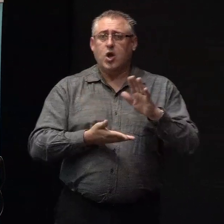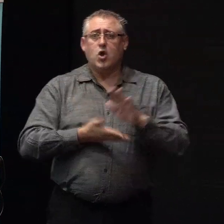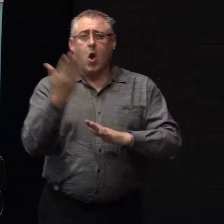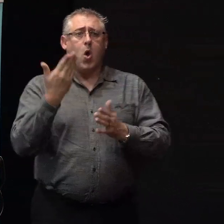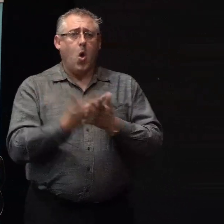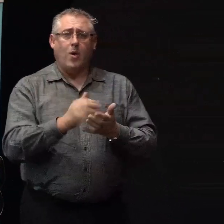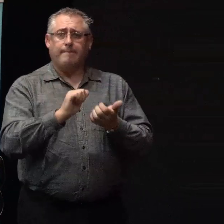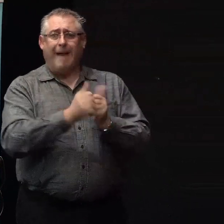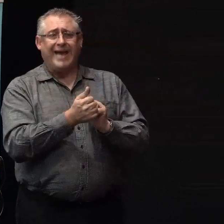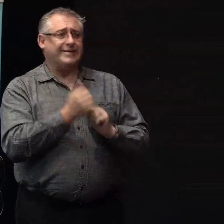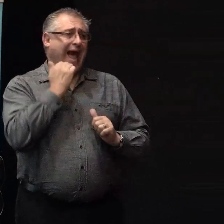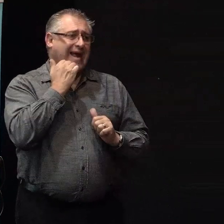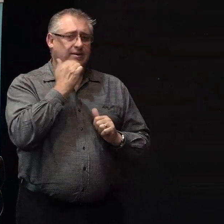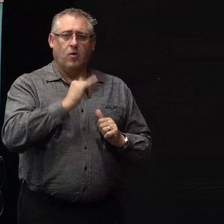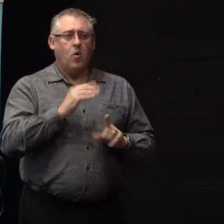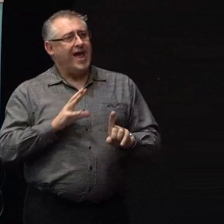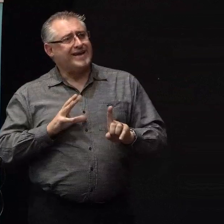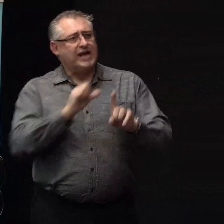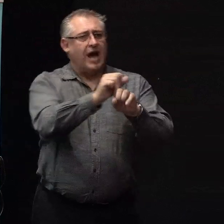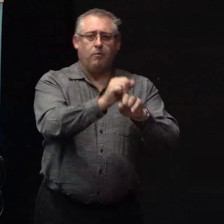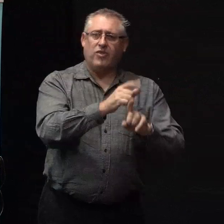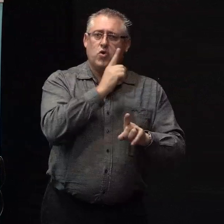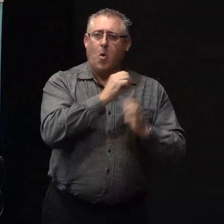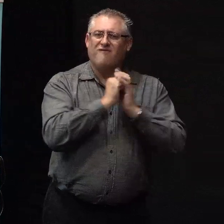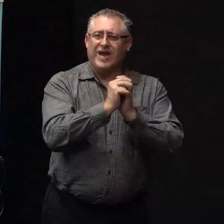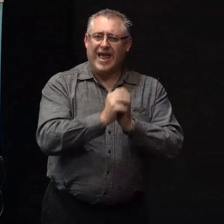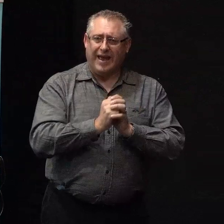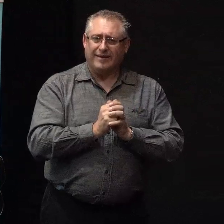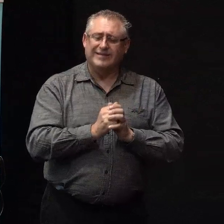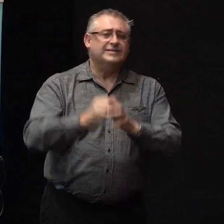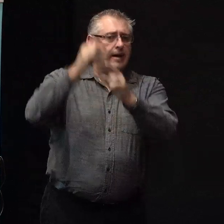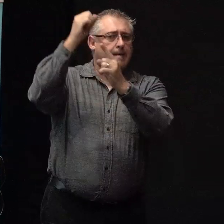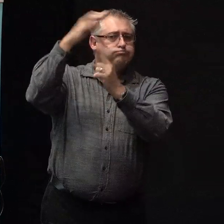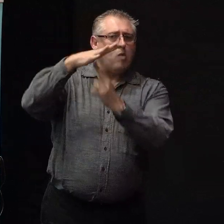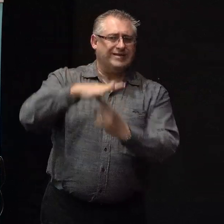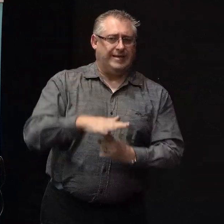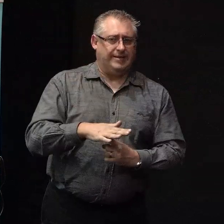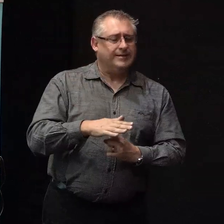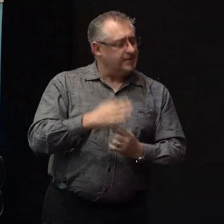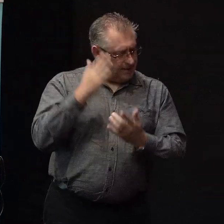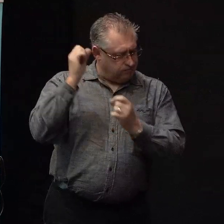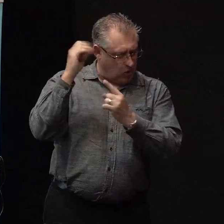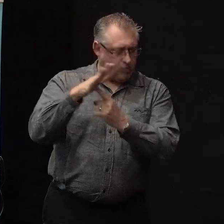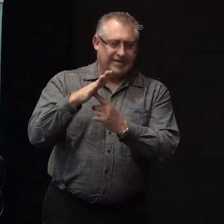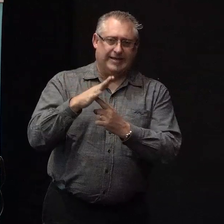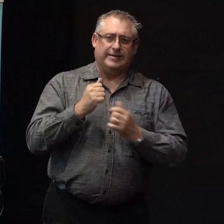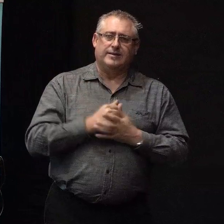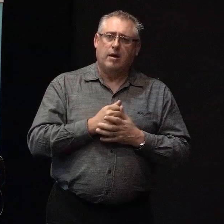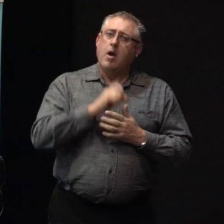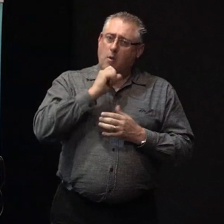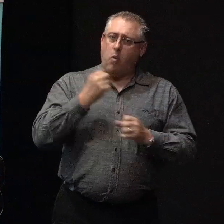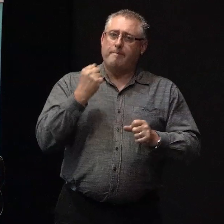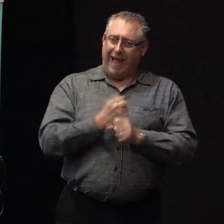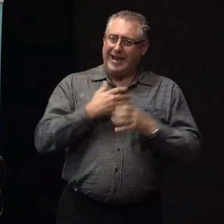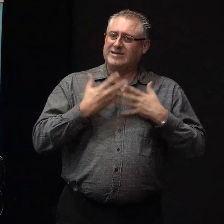really catching up with your girlfriends is a priority. It's what will make us